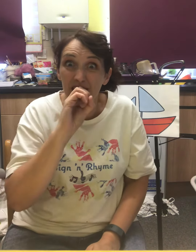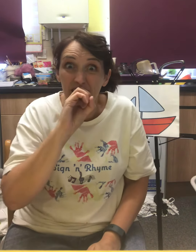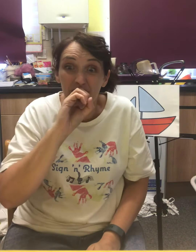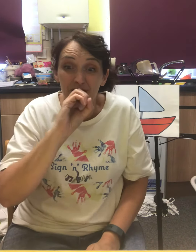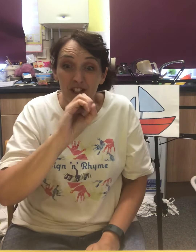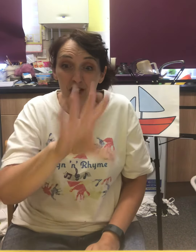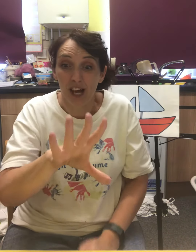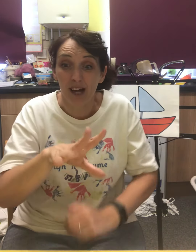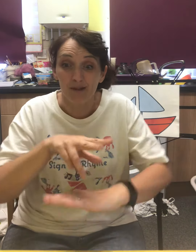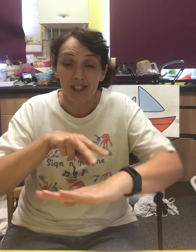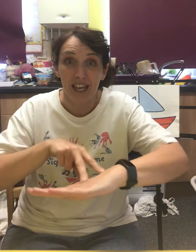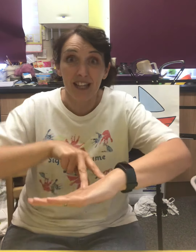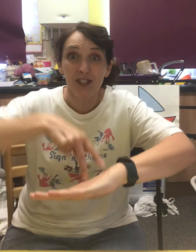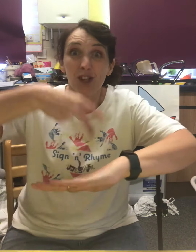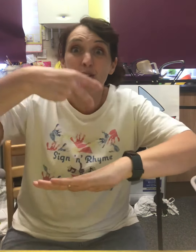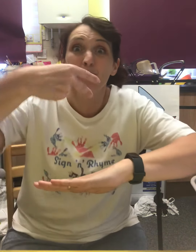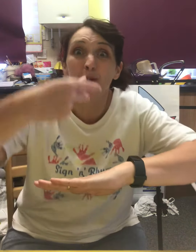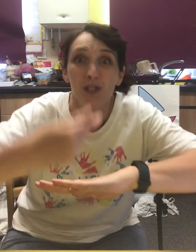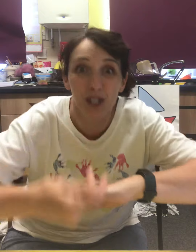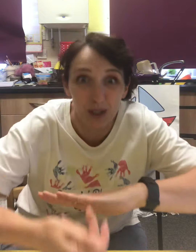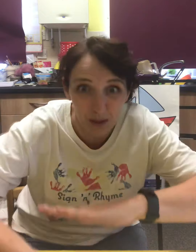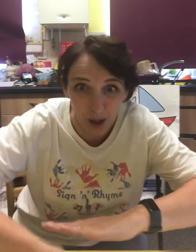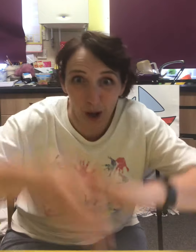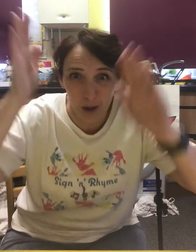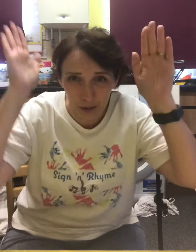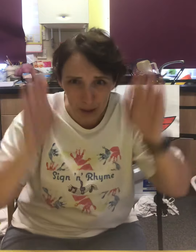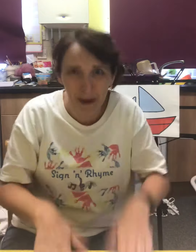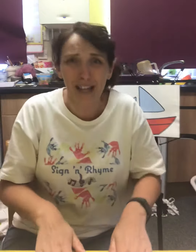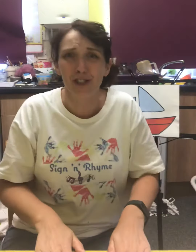give a shout. Into the water, you go, splish.